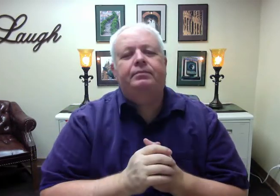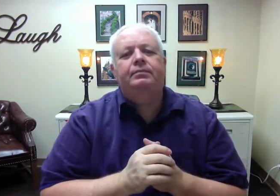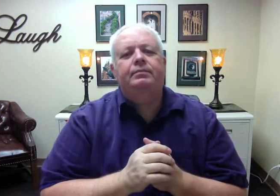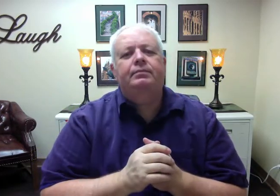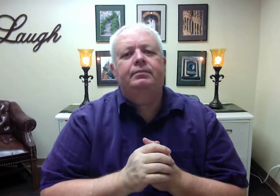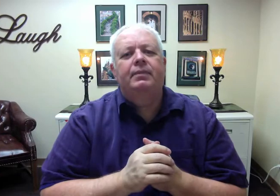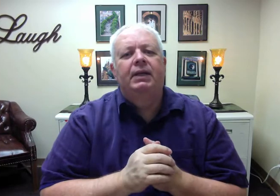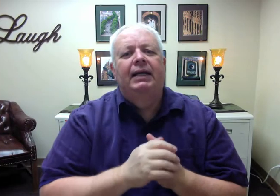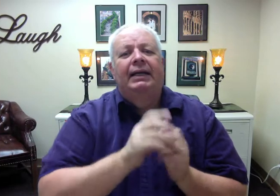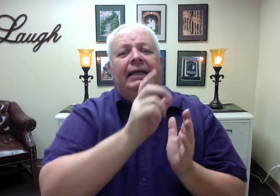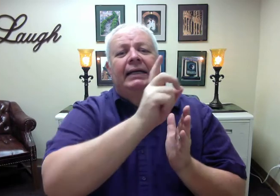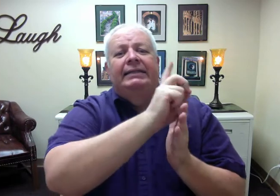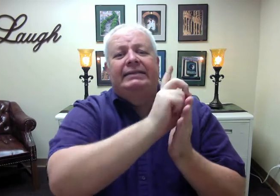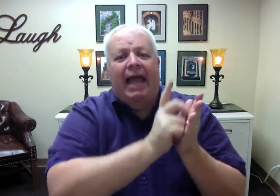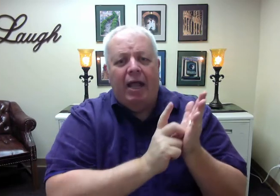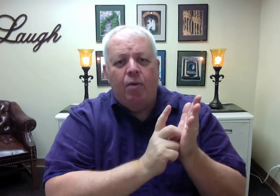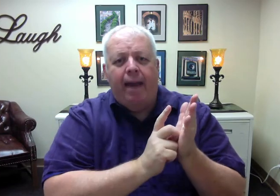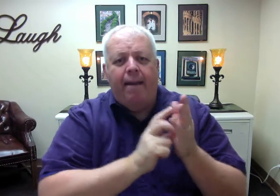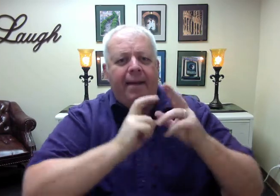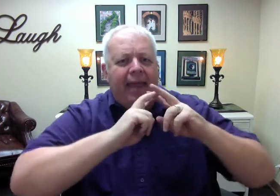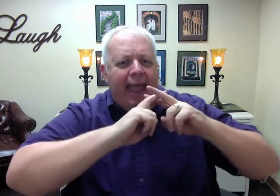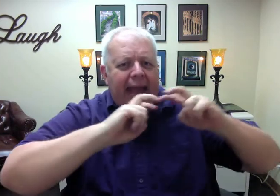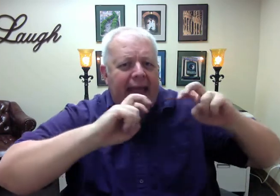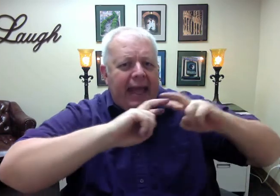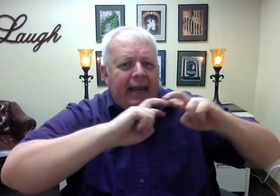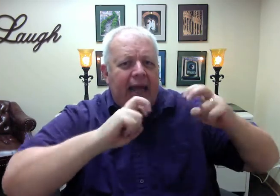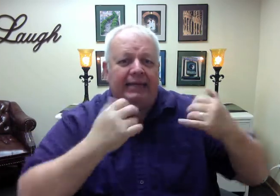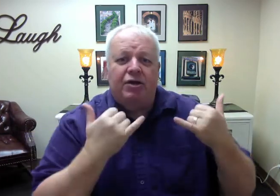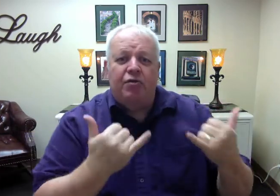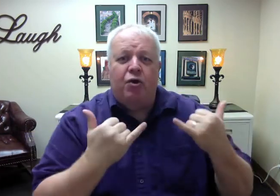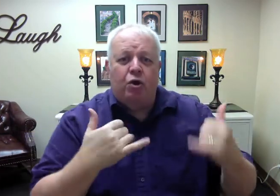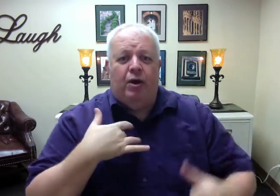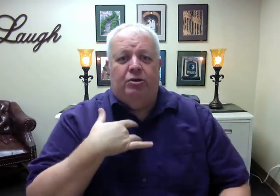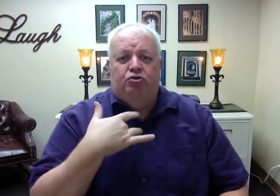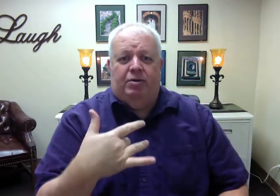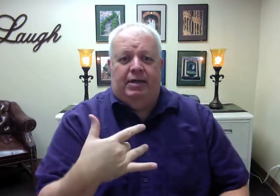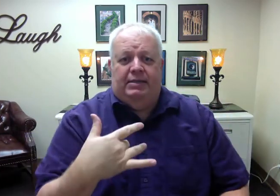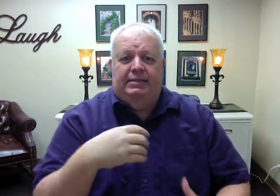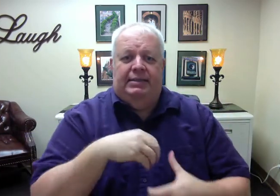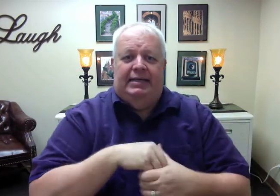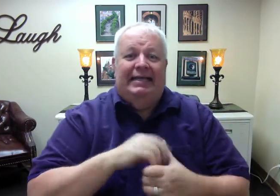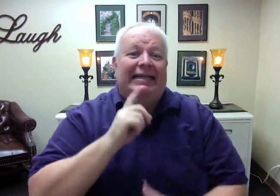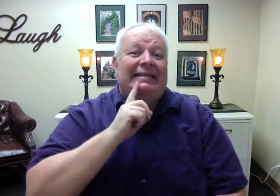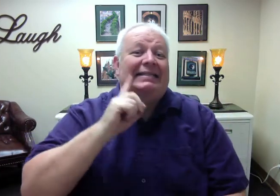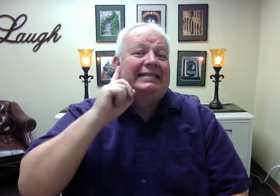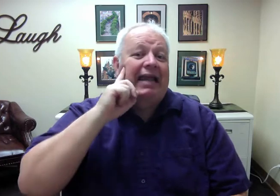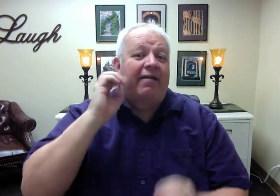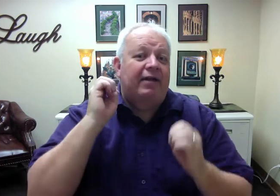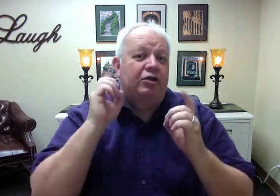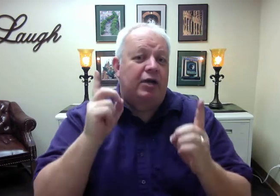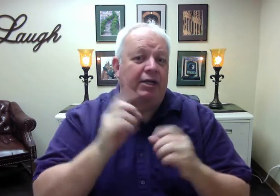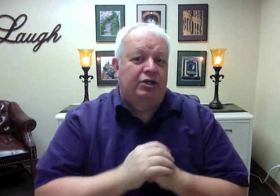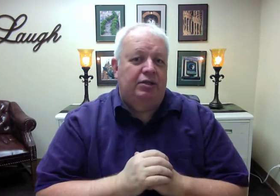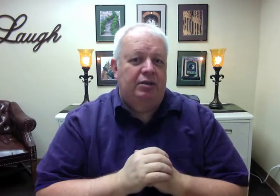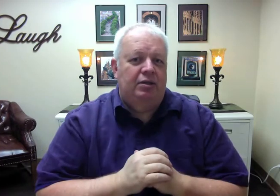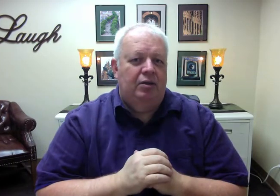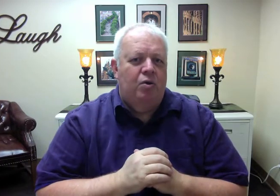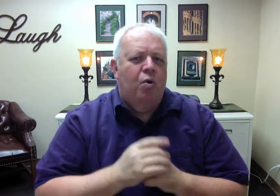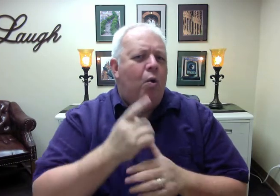Diagram and analyze the current trends in deaf education. What components